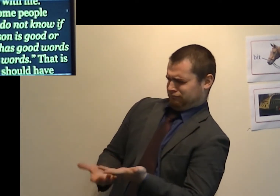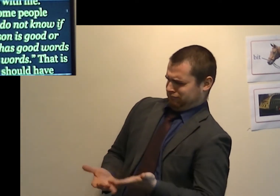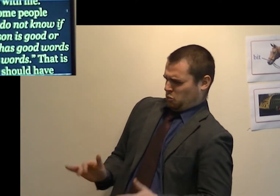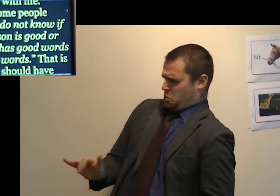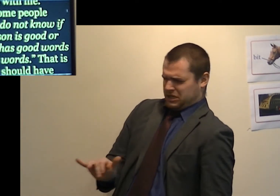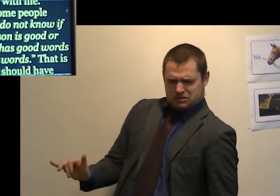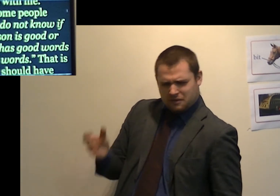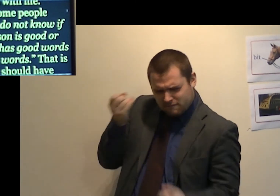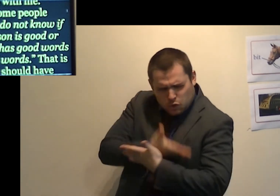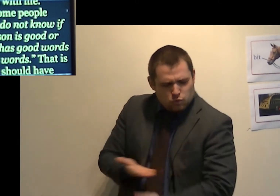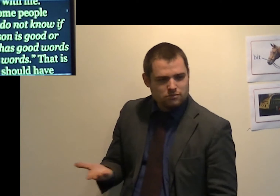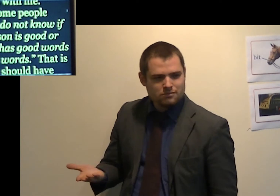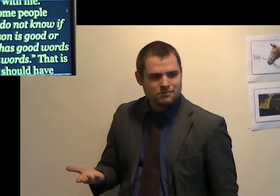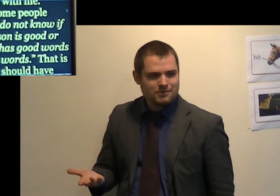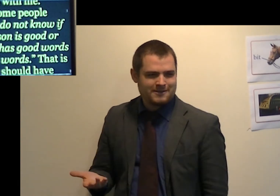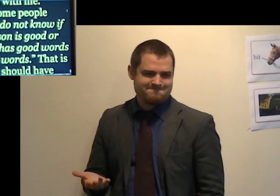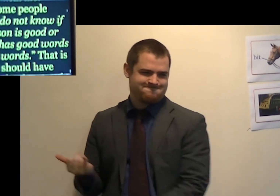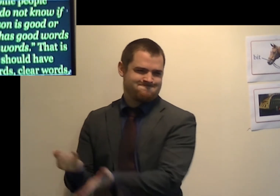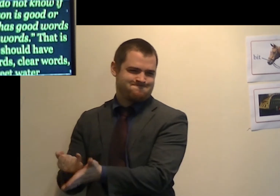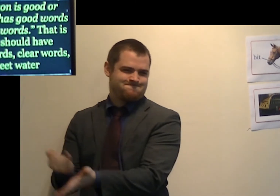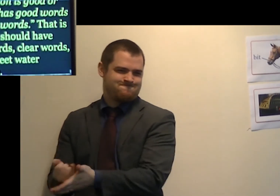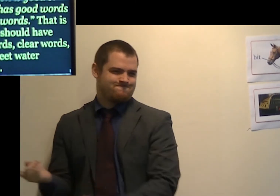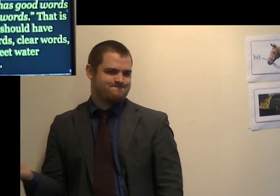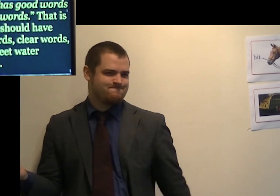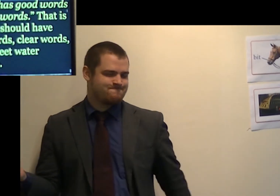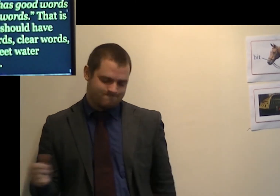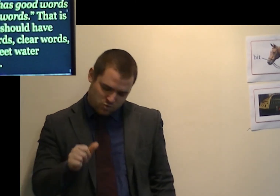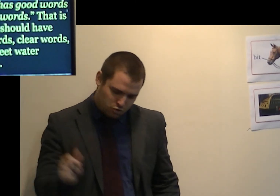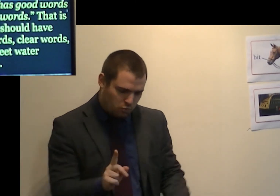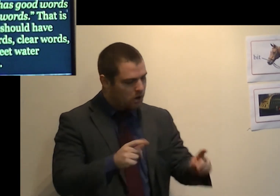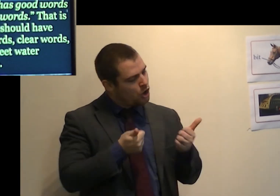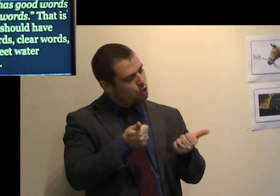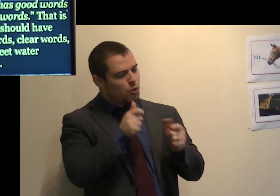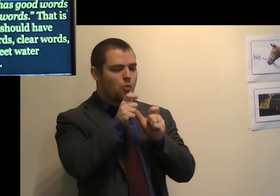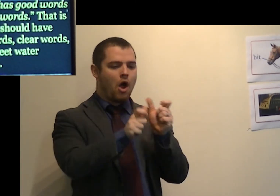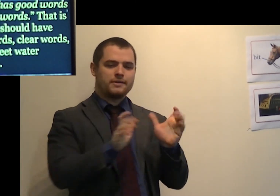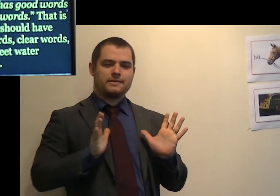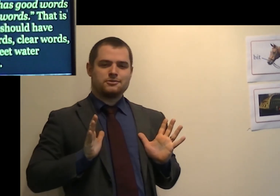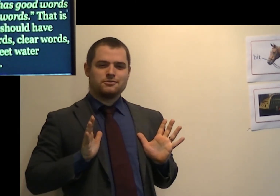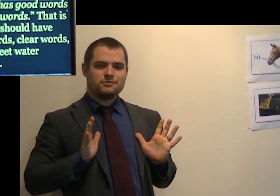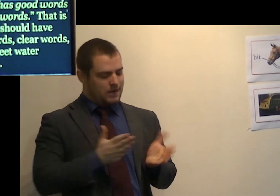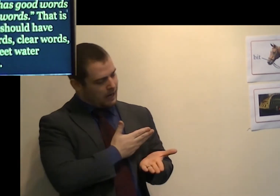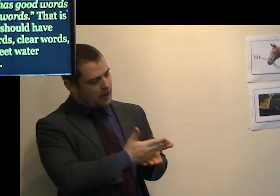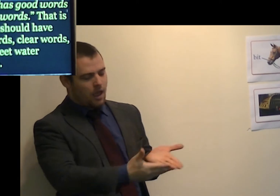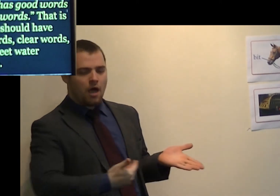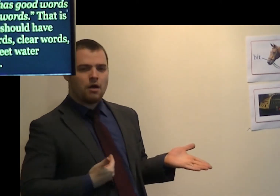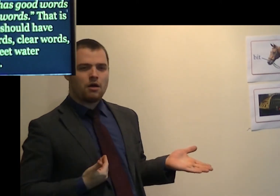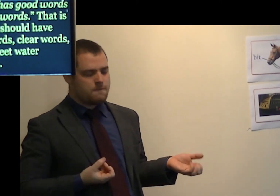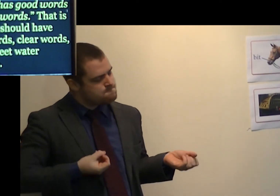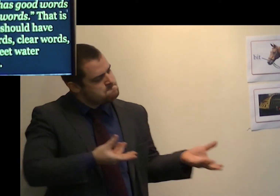That is wrong. I should have good words, clear words, like a